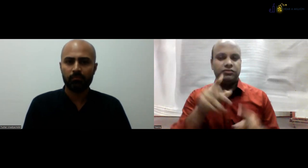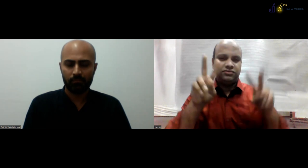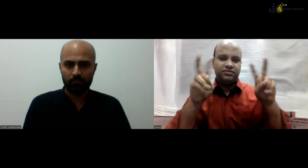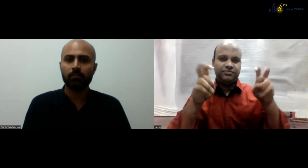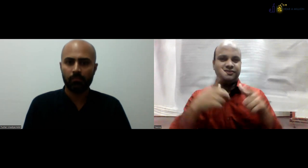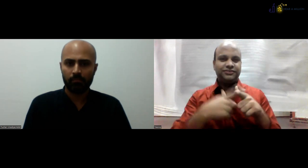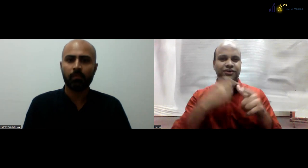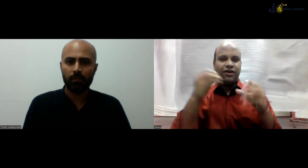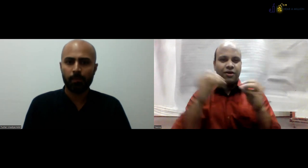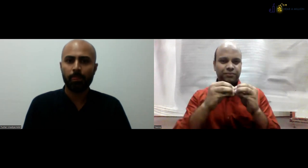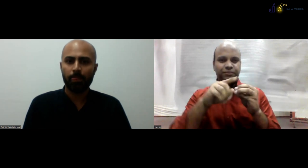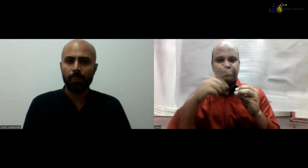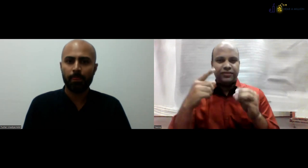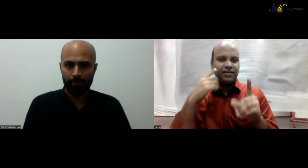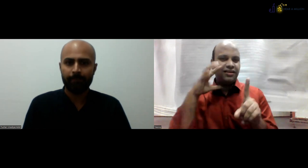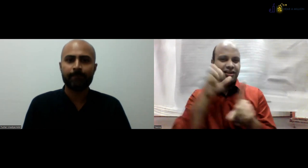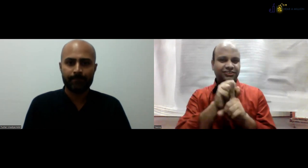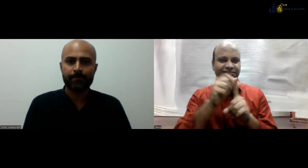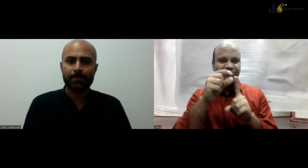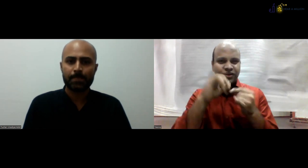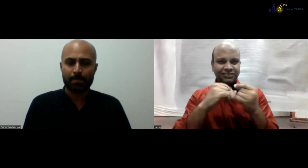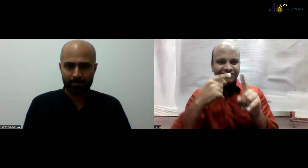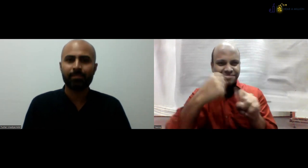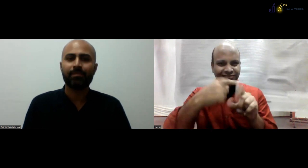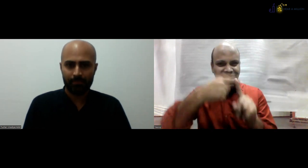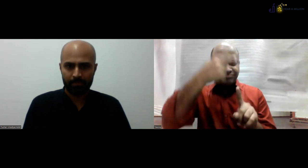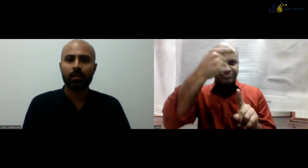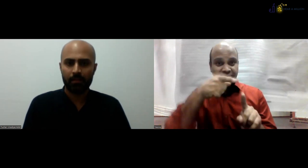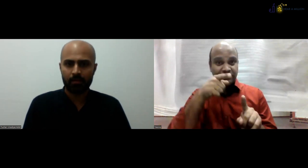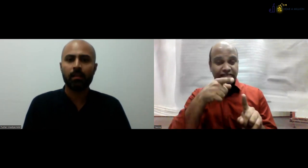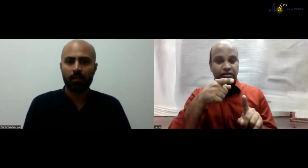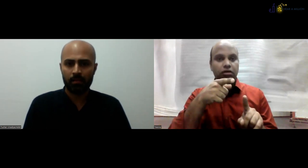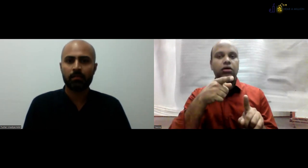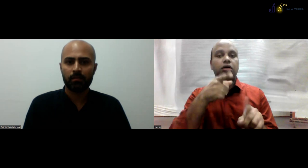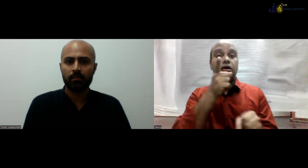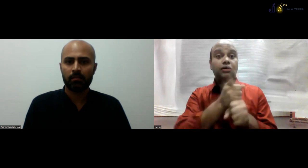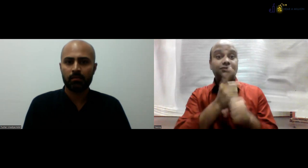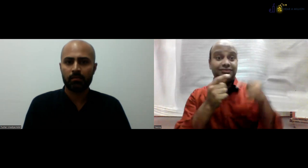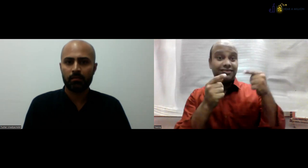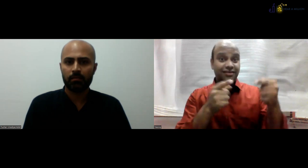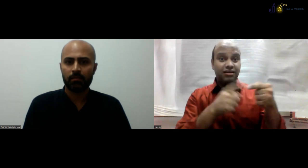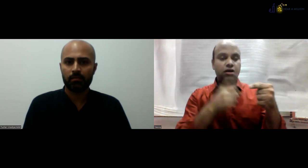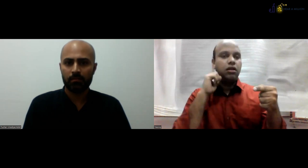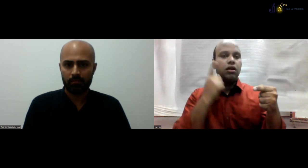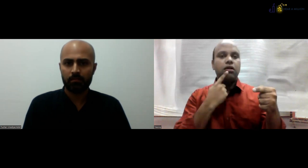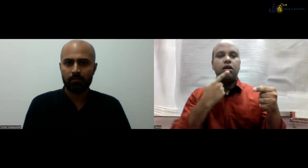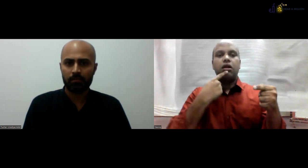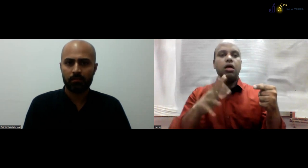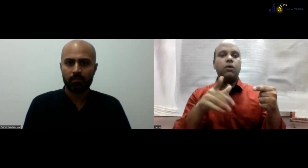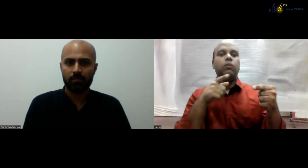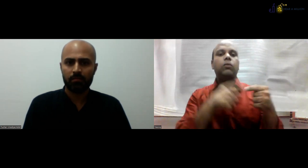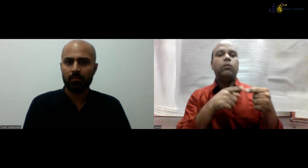this way. So I tried to research and I found that job identification, right? The,